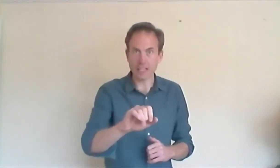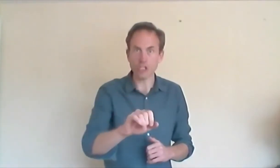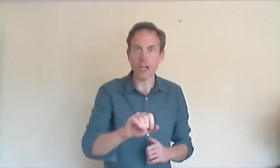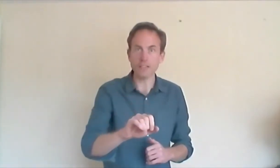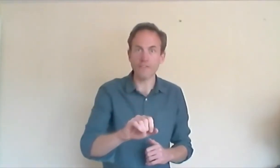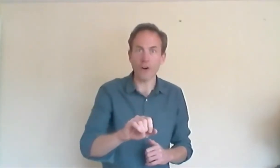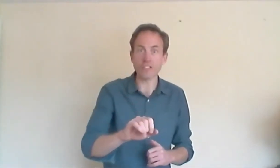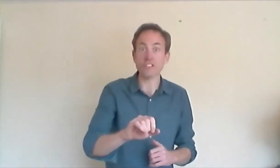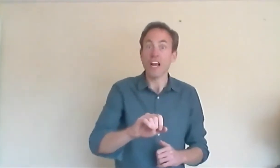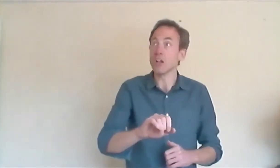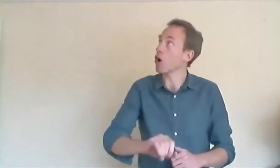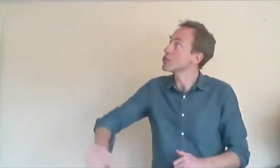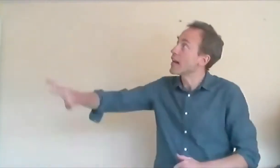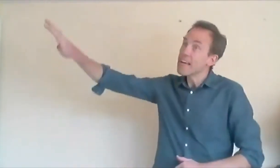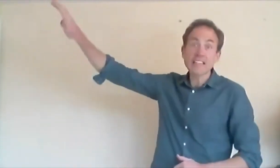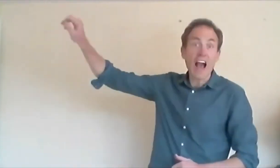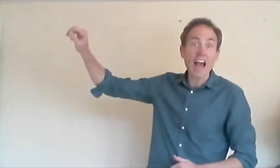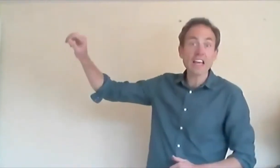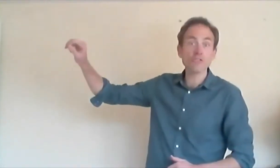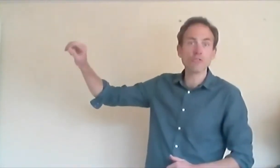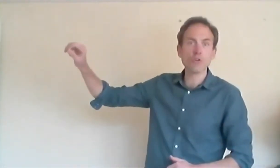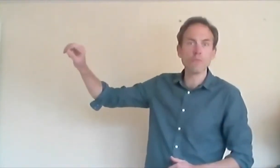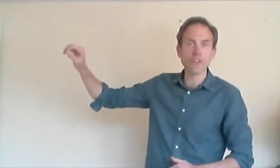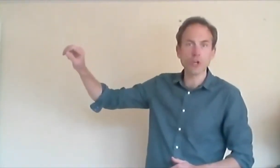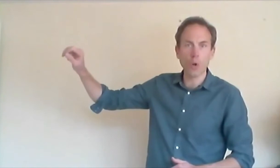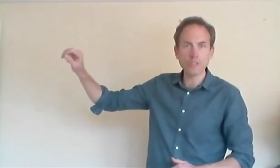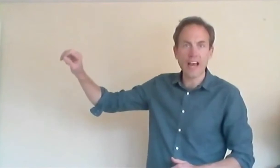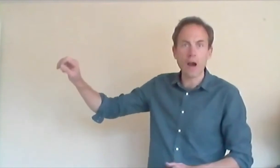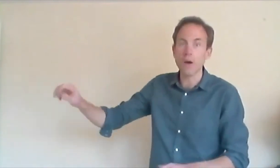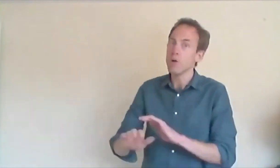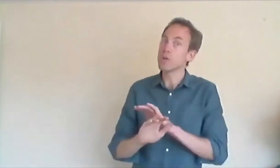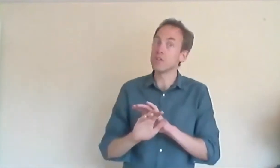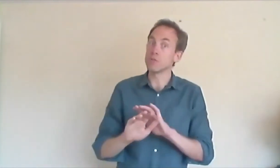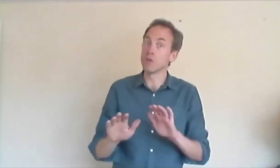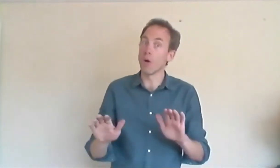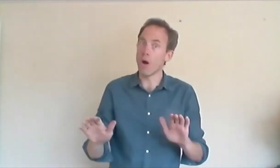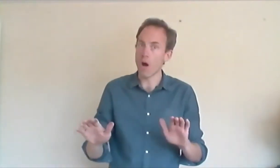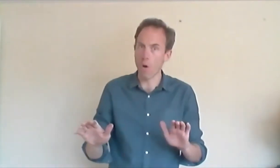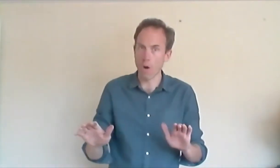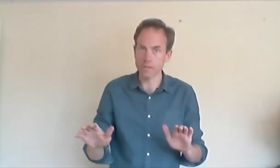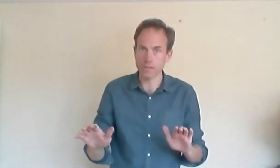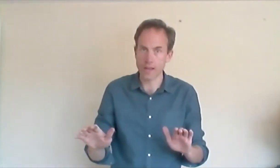enchanted forest, and locked her in the highest room of a tall tower that gave no door or stairs.